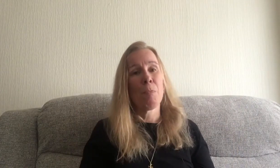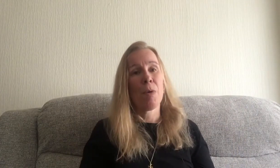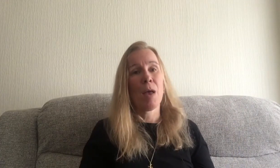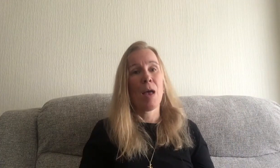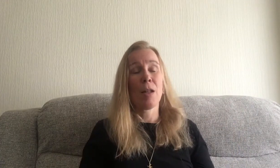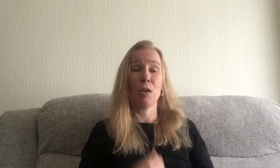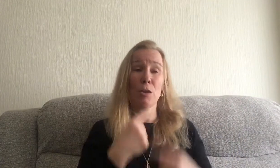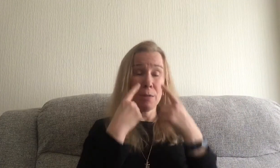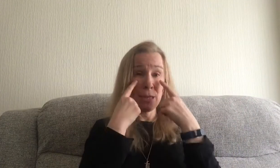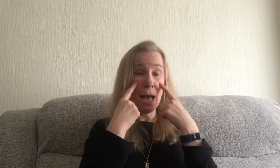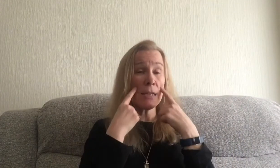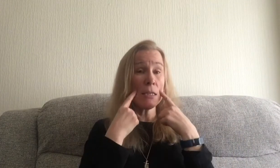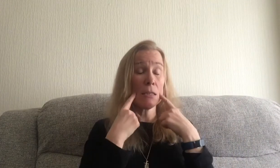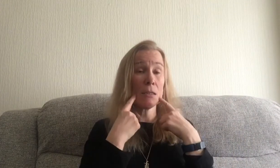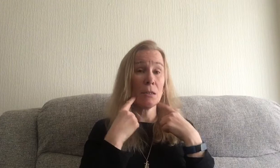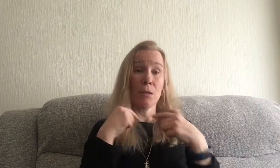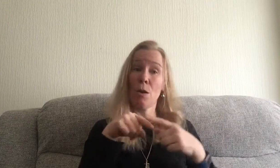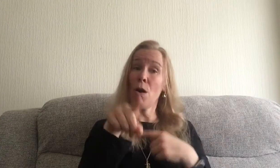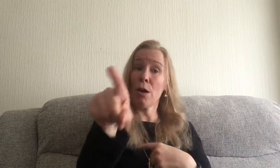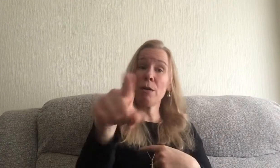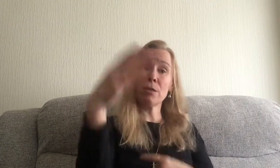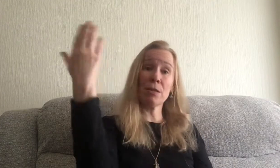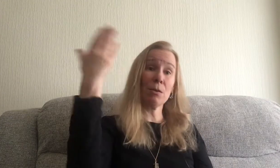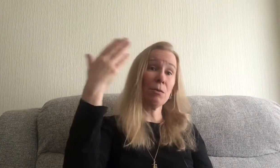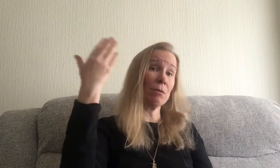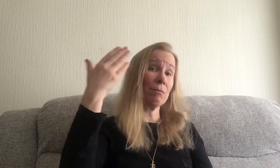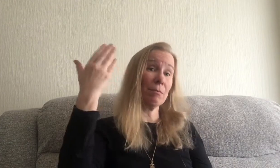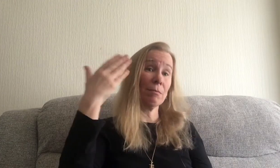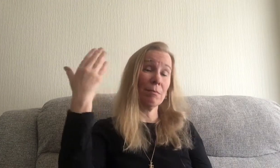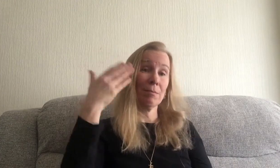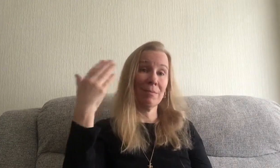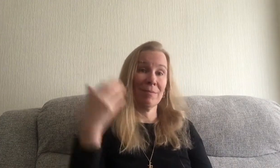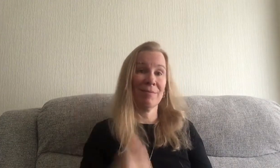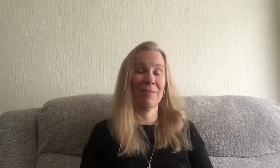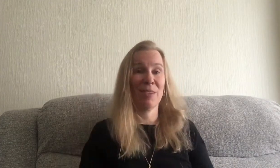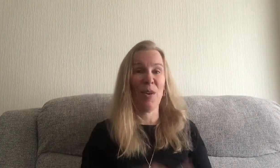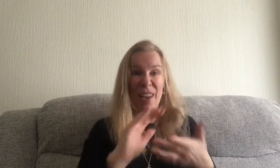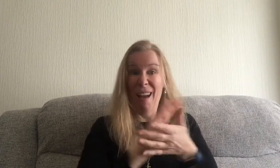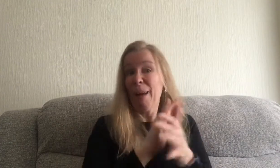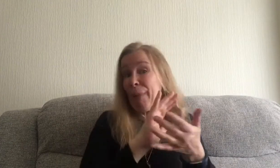And are you sad you can't go to school? Are you happy?